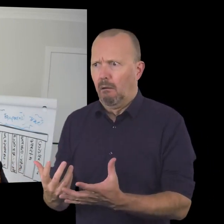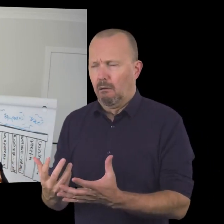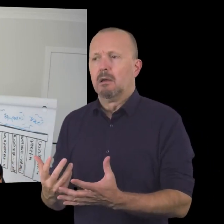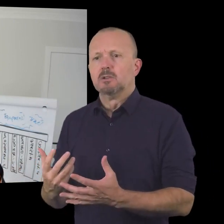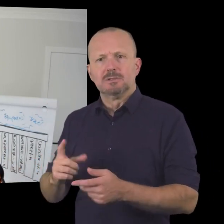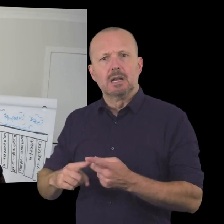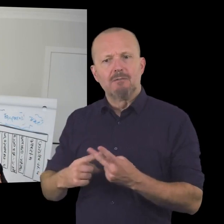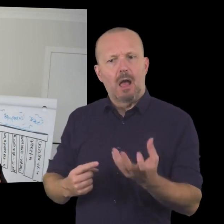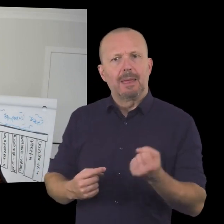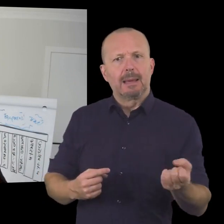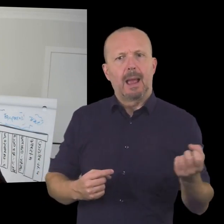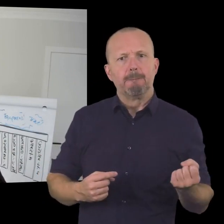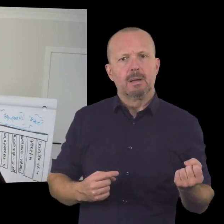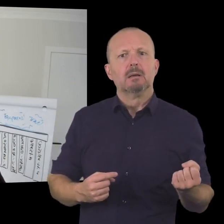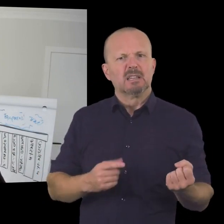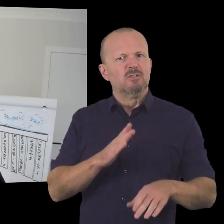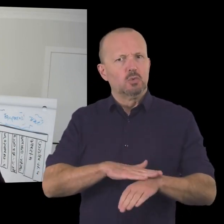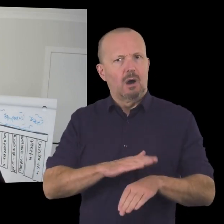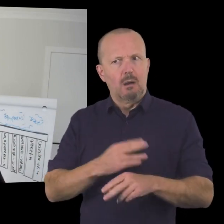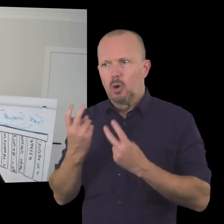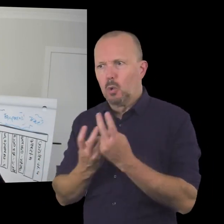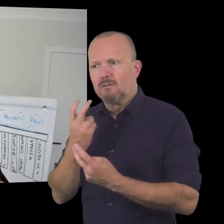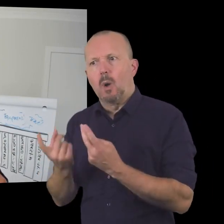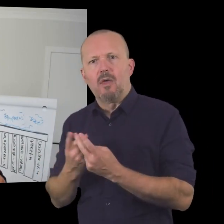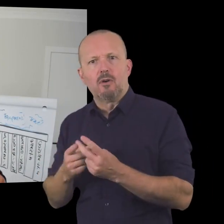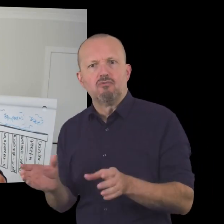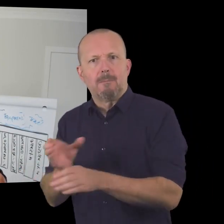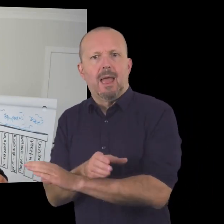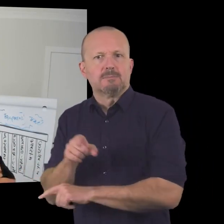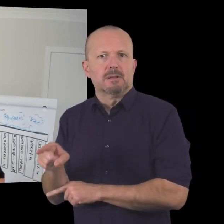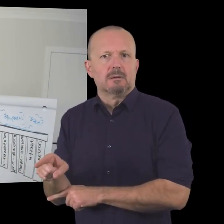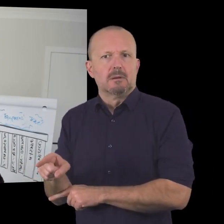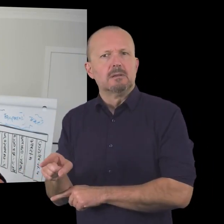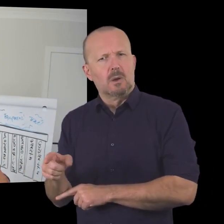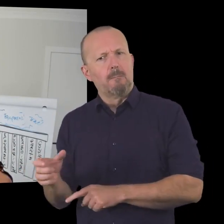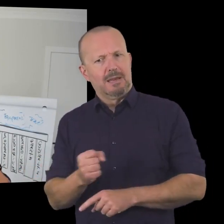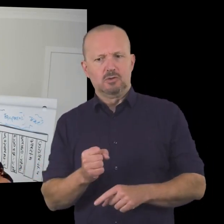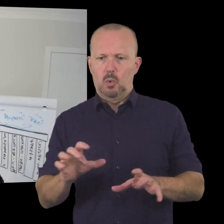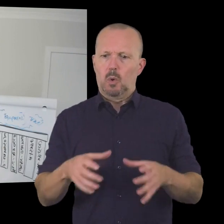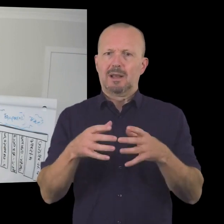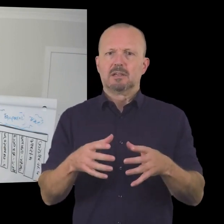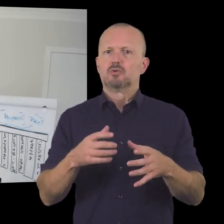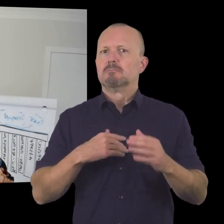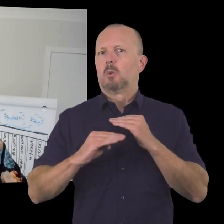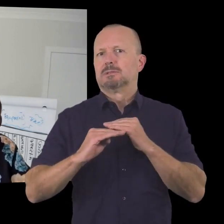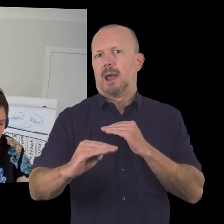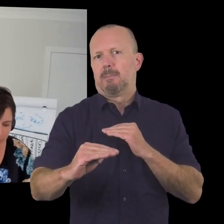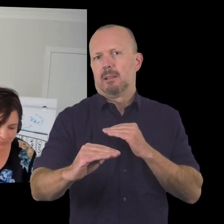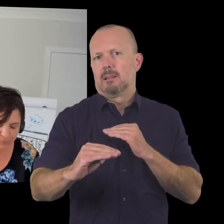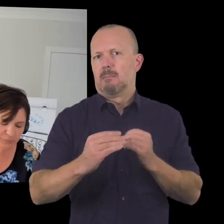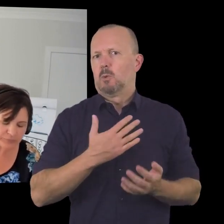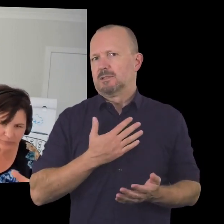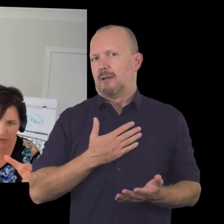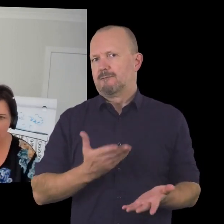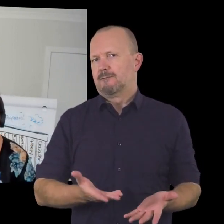while you're looking for another income stream so you're working towards a stable table in terms of those income streams that you're tapping into